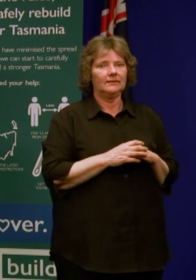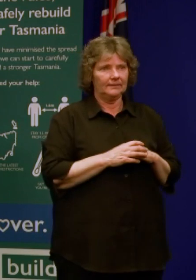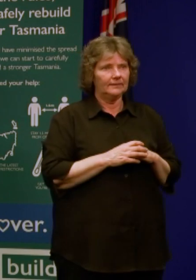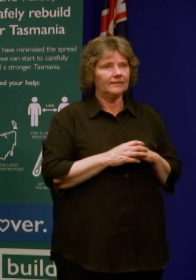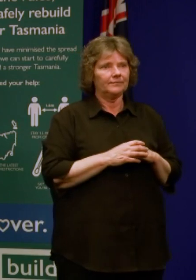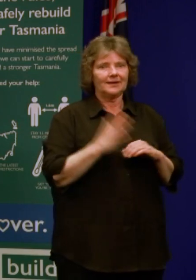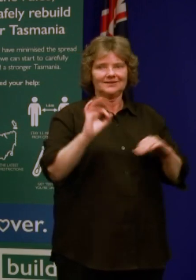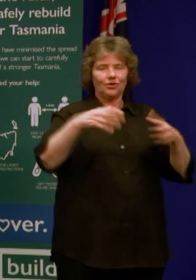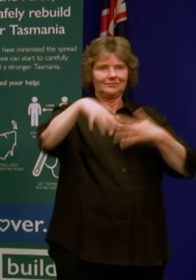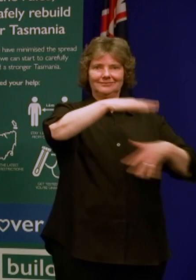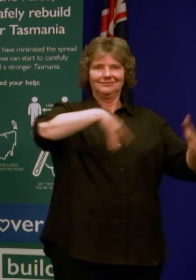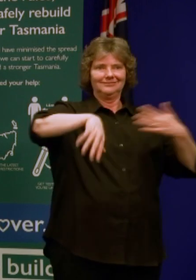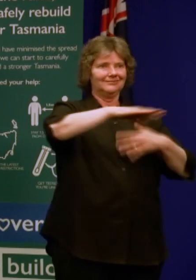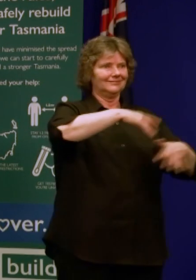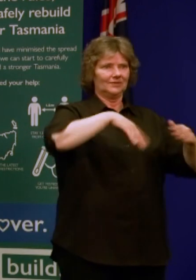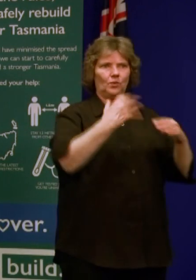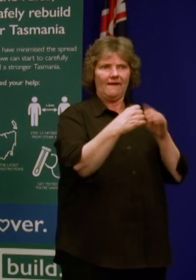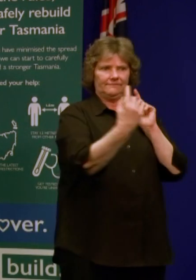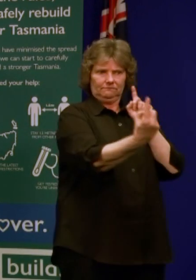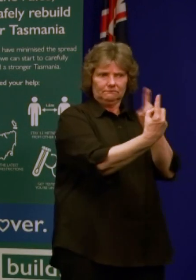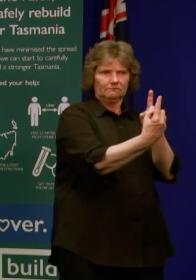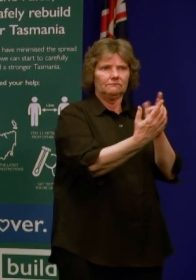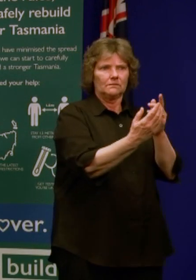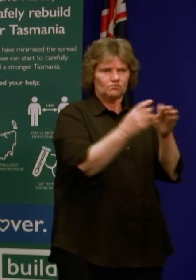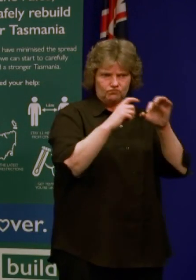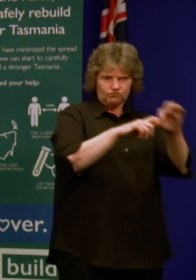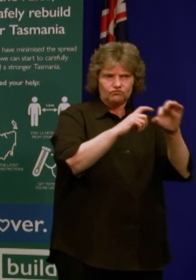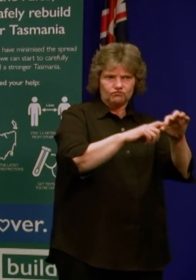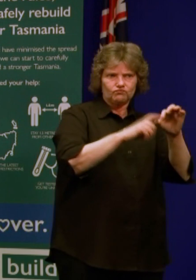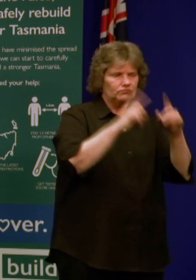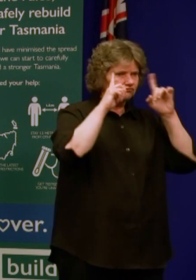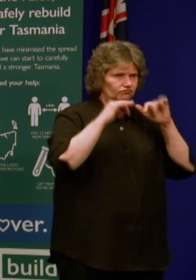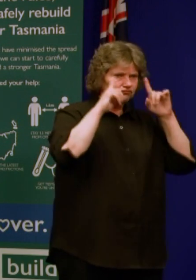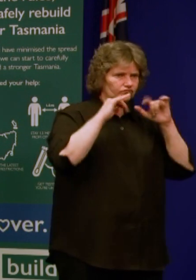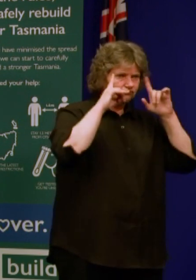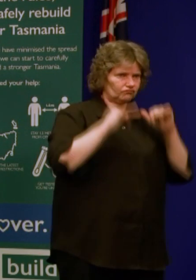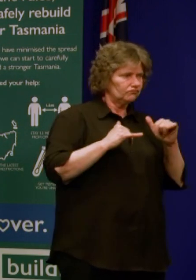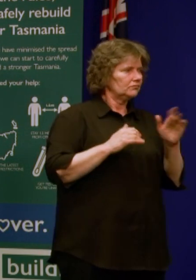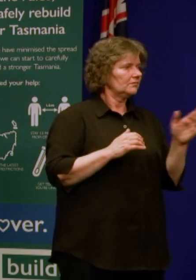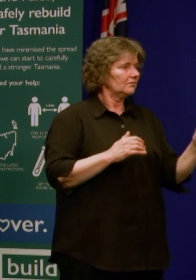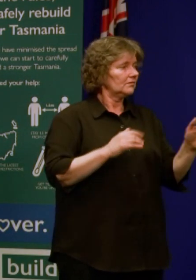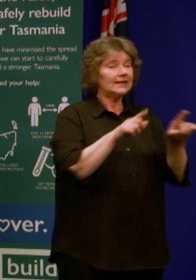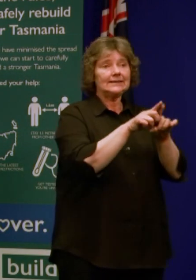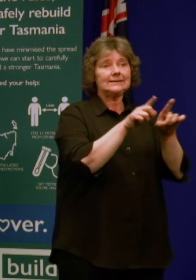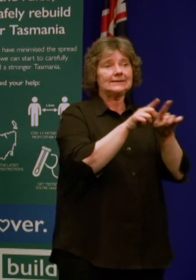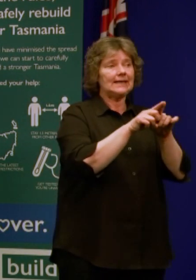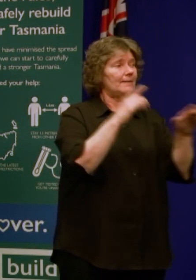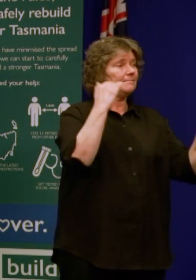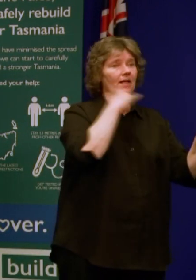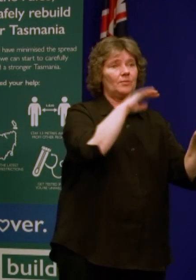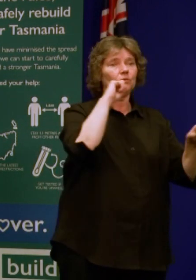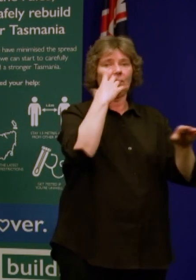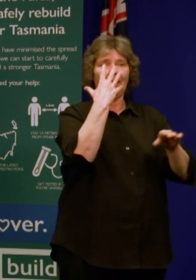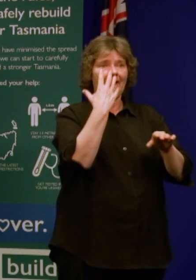at every level within Tasmania. And I think the Premier mentioned that will that look similar on the Melbourne end as well with the biosecurity officer there?